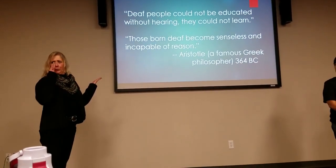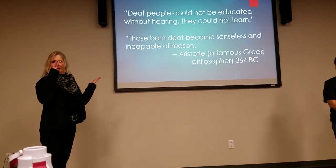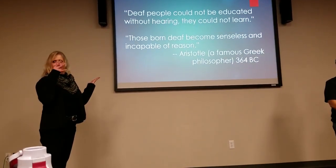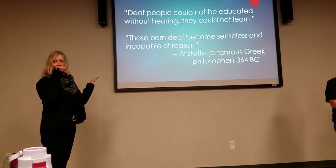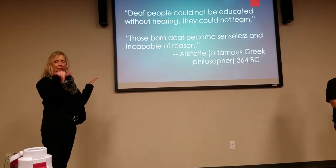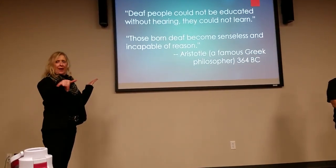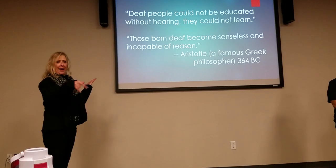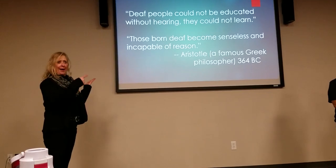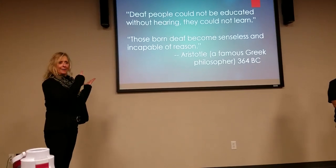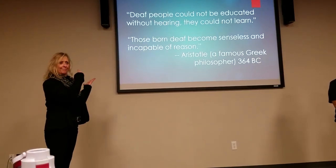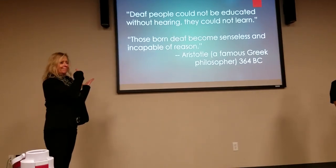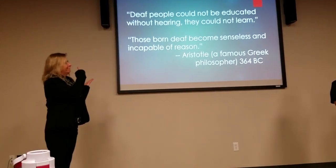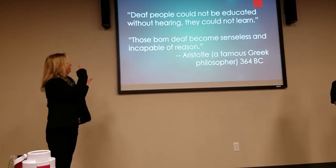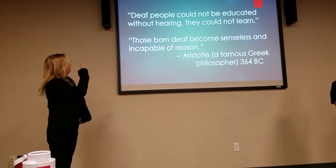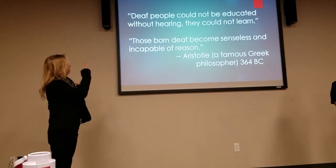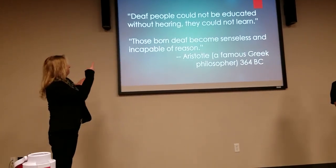Wow. See these quotes?